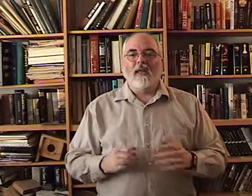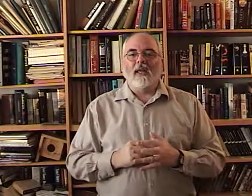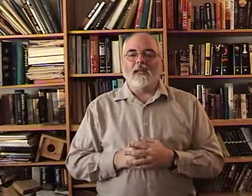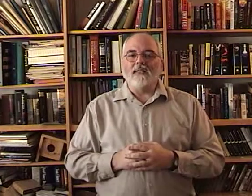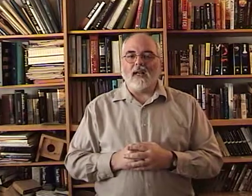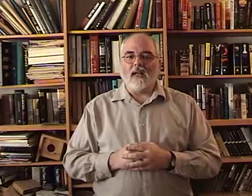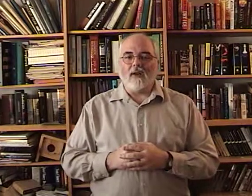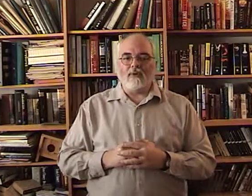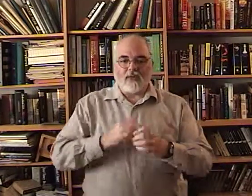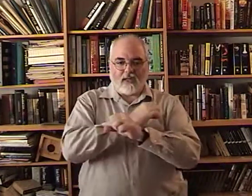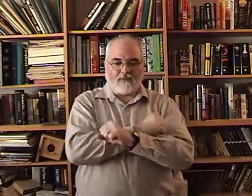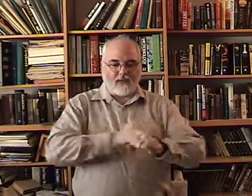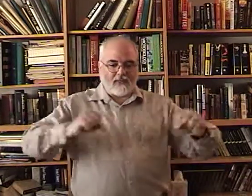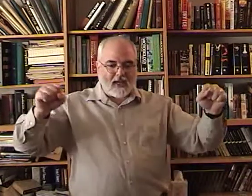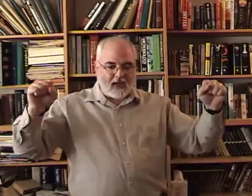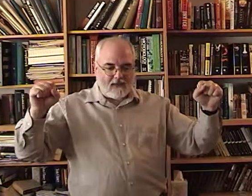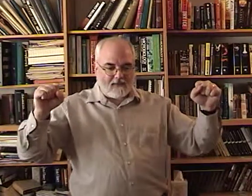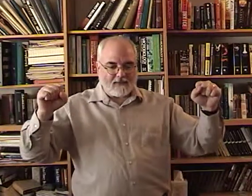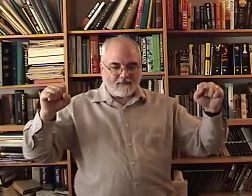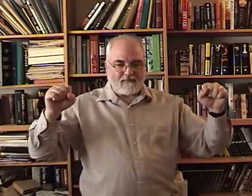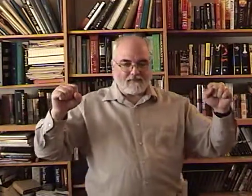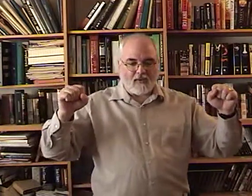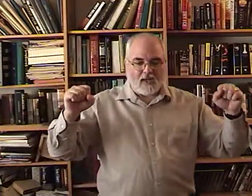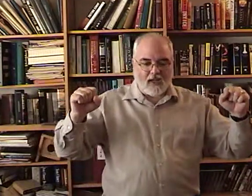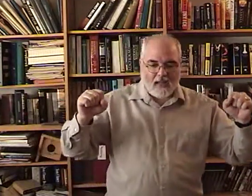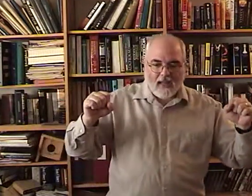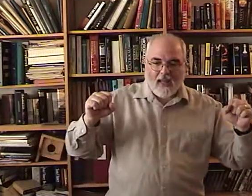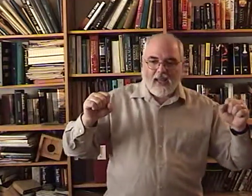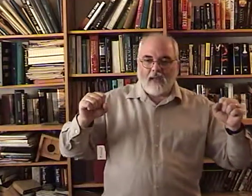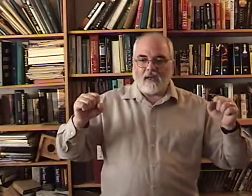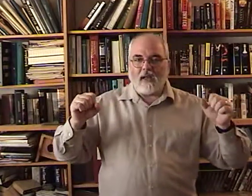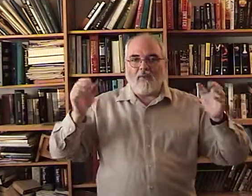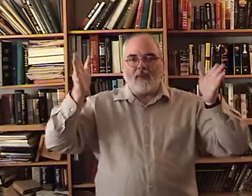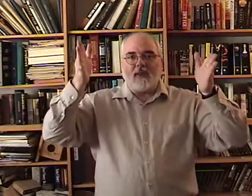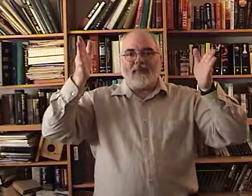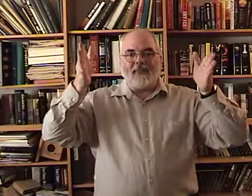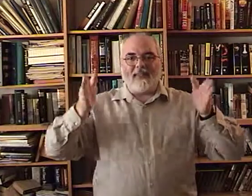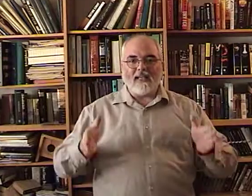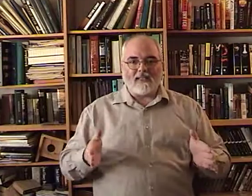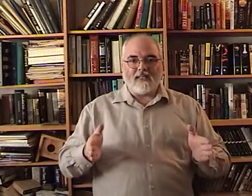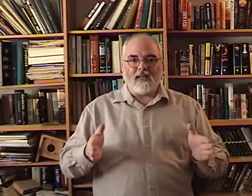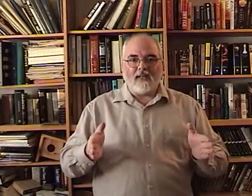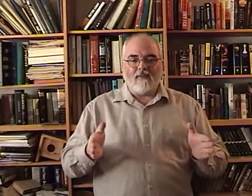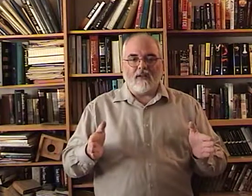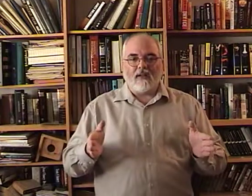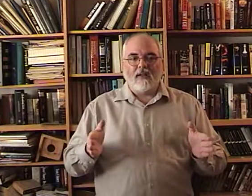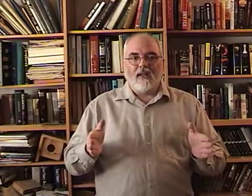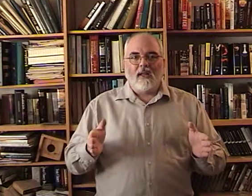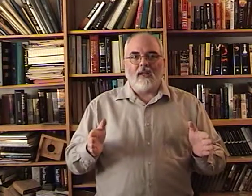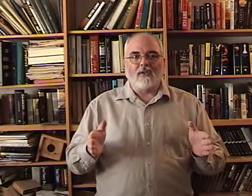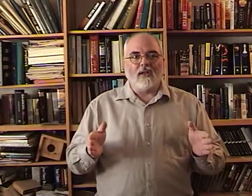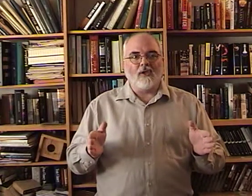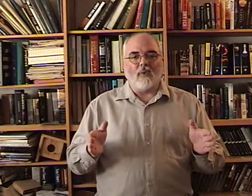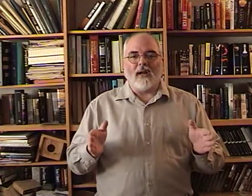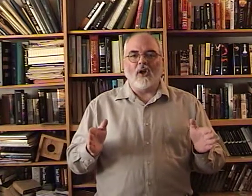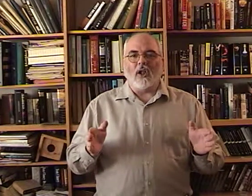In sign language it's a sign for save. Okay. And if we put this at the end of it. It does what I call